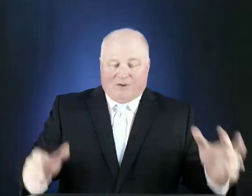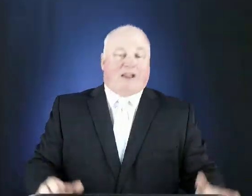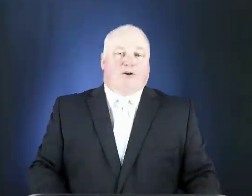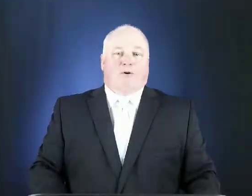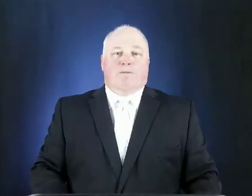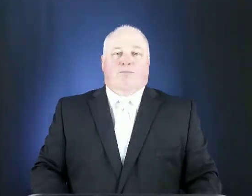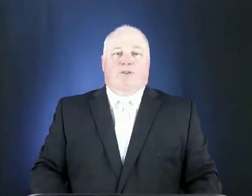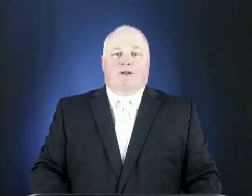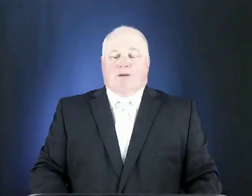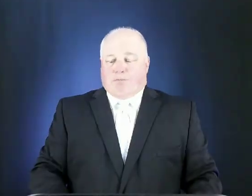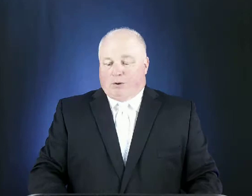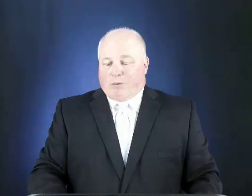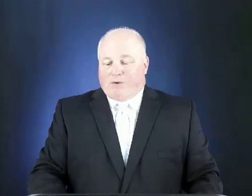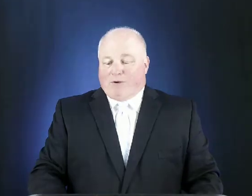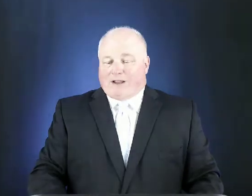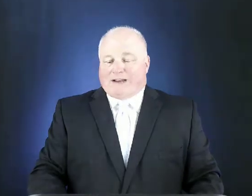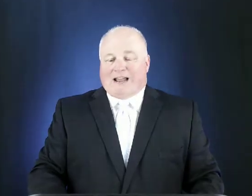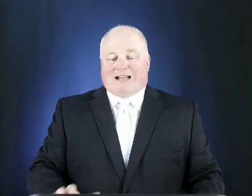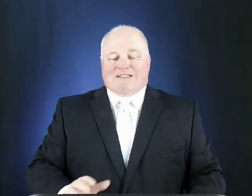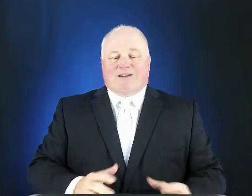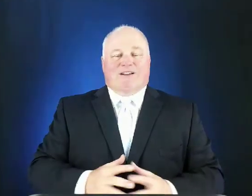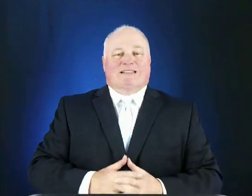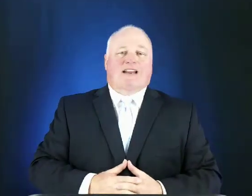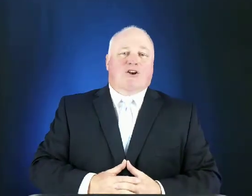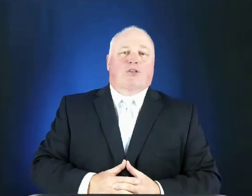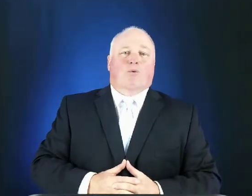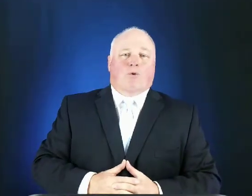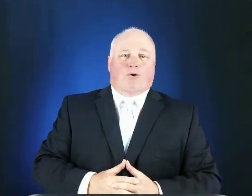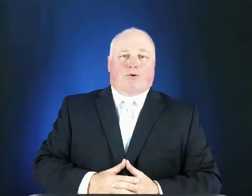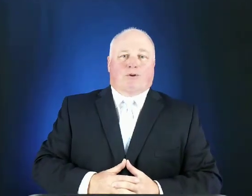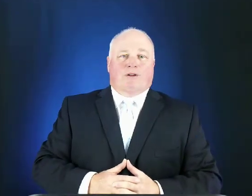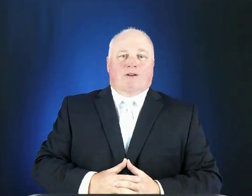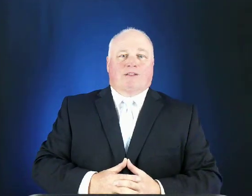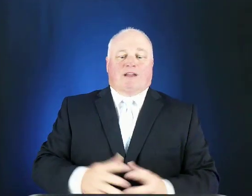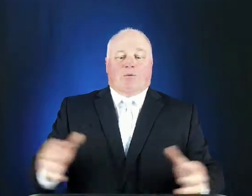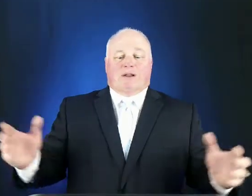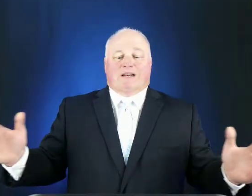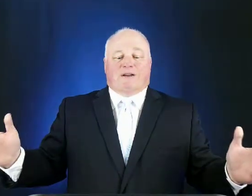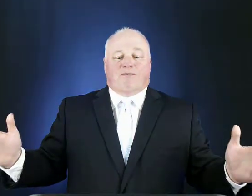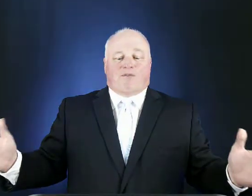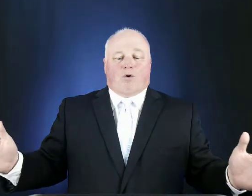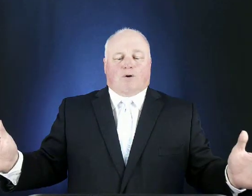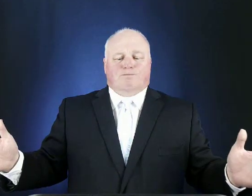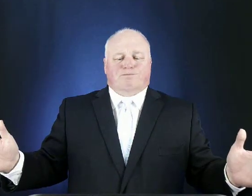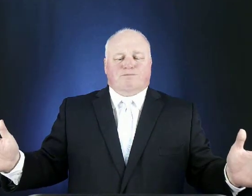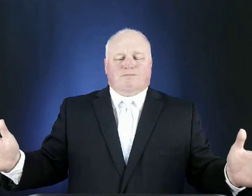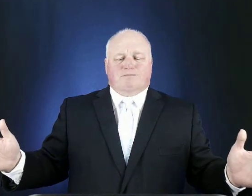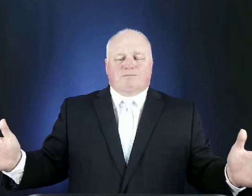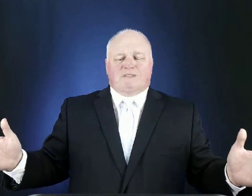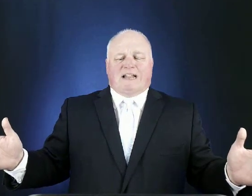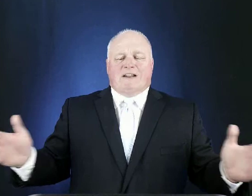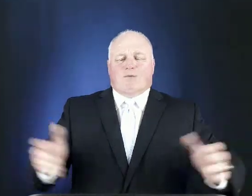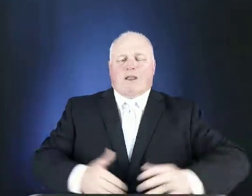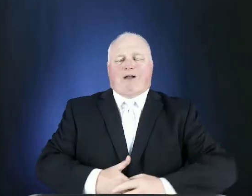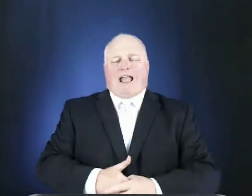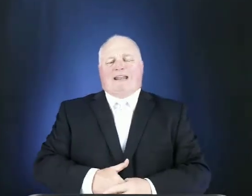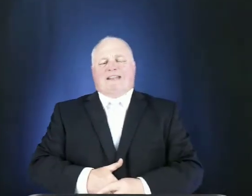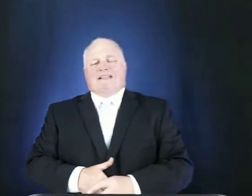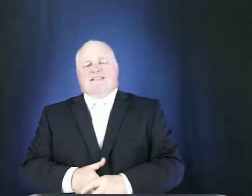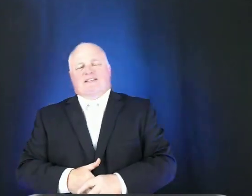here but we recognize there is another world that we live for and if we are aliens in